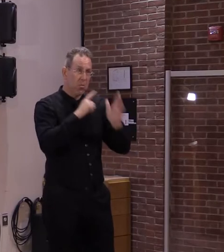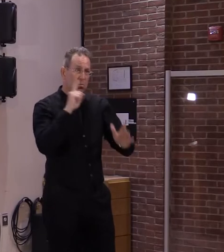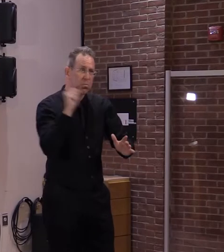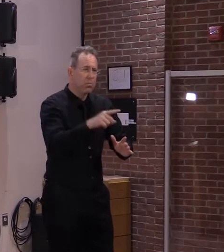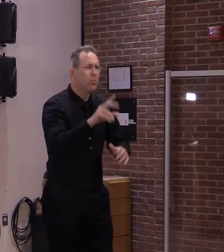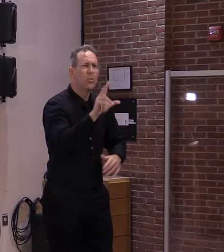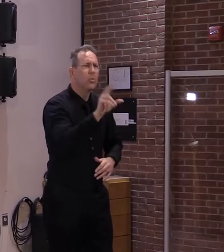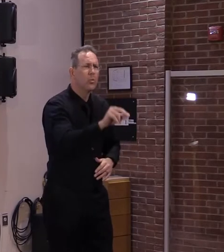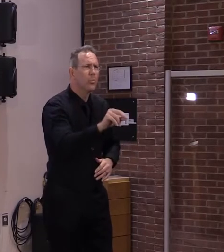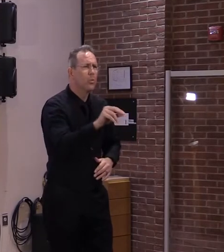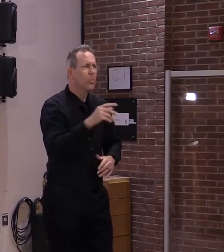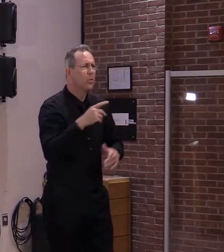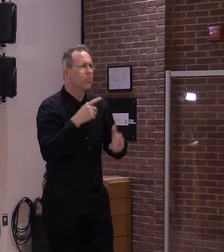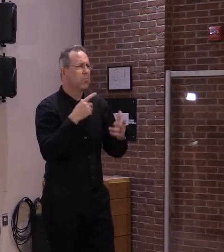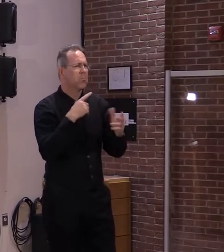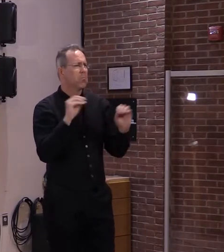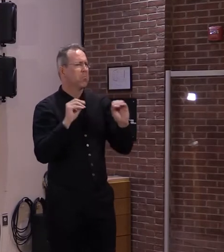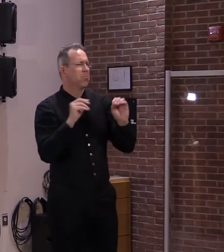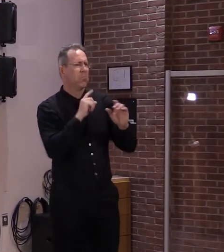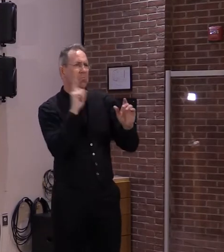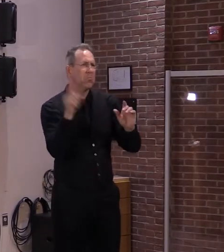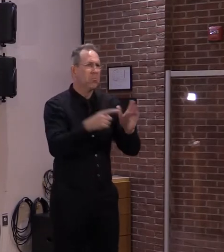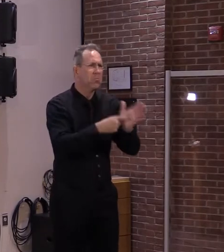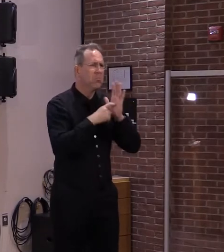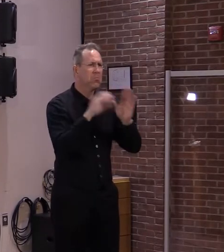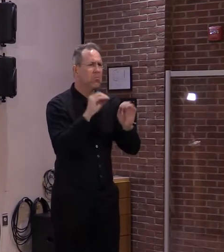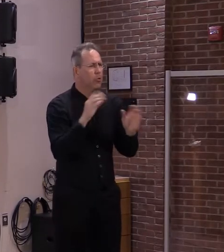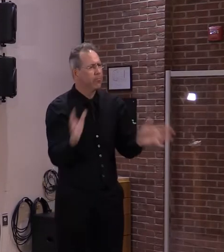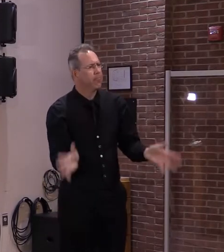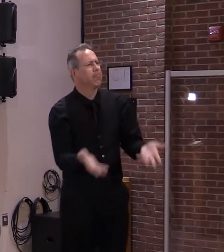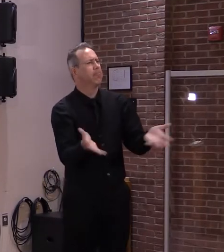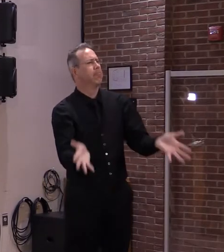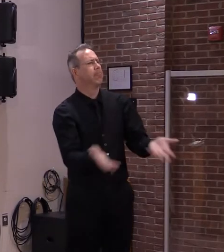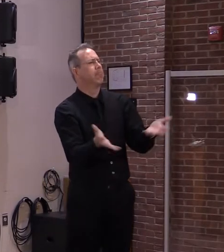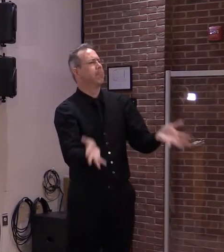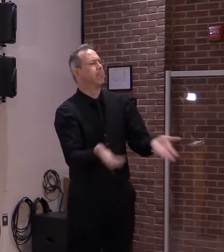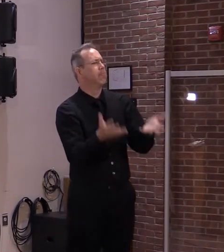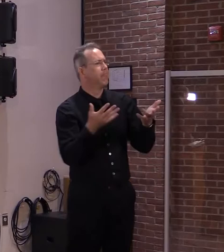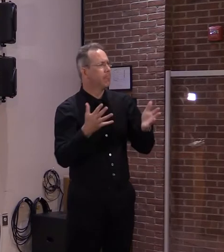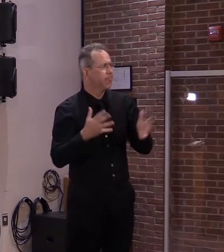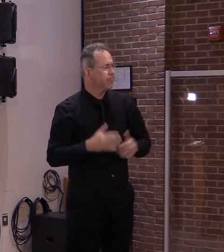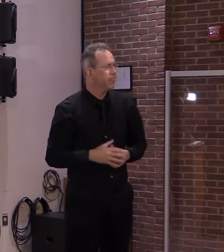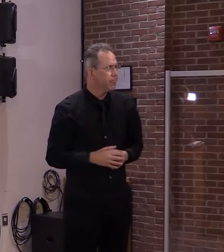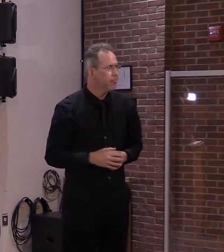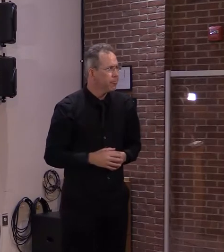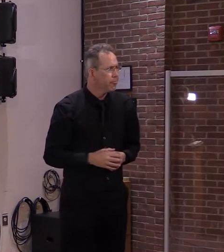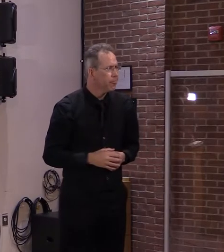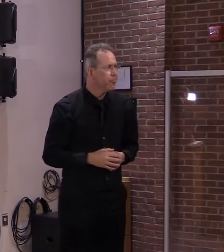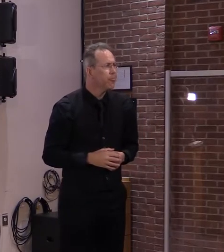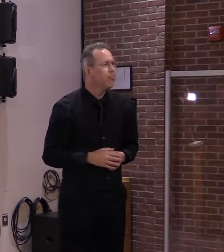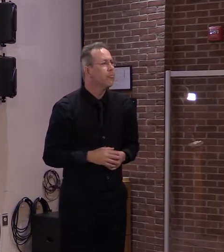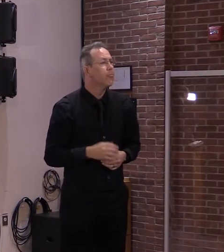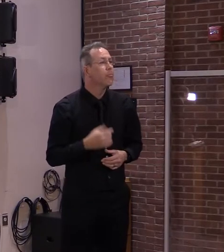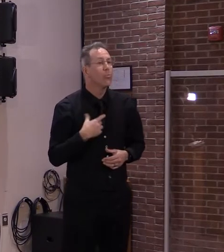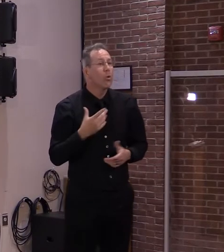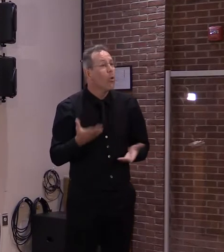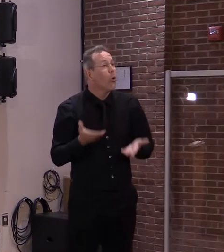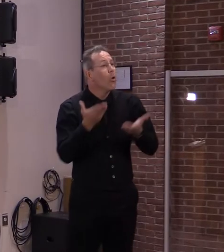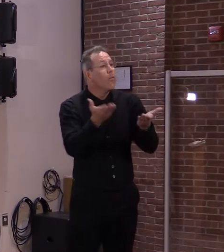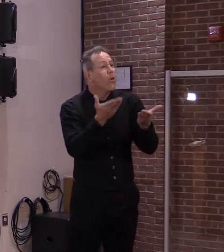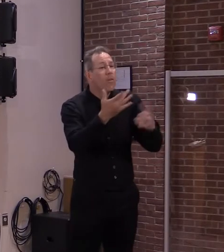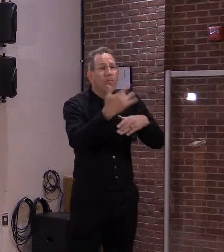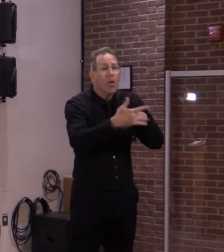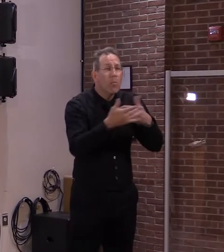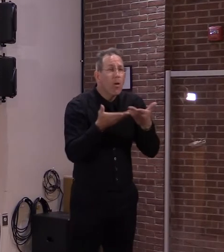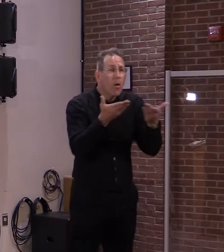point in this discussion, you know, from the moment we started with offering vaccine to long-term care facility